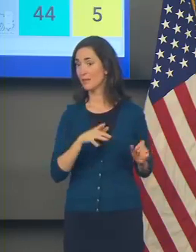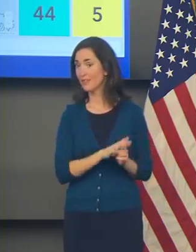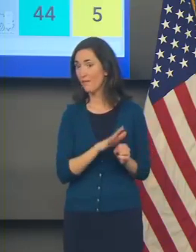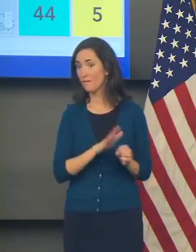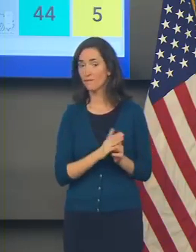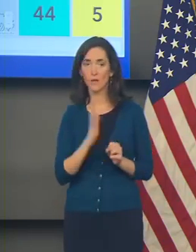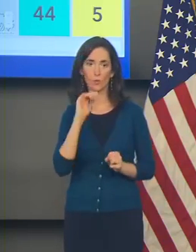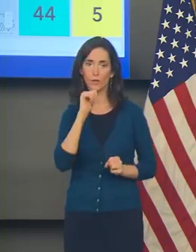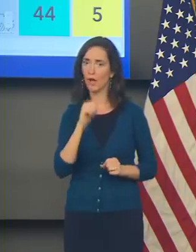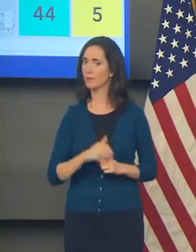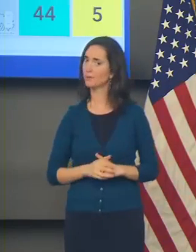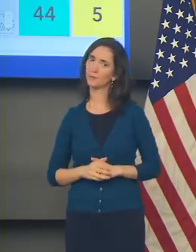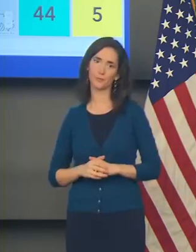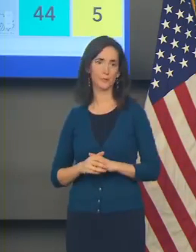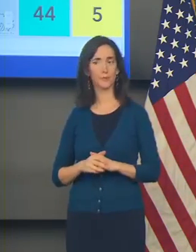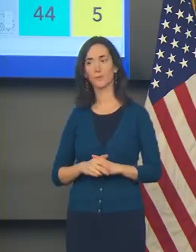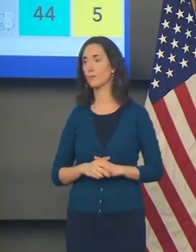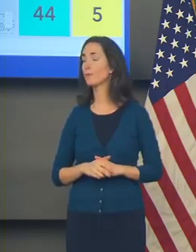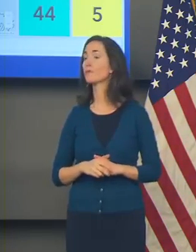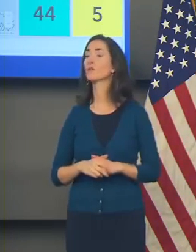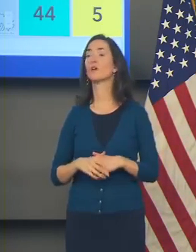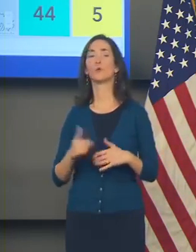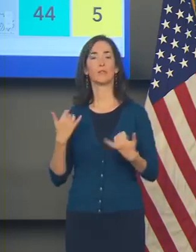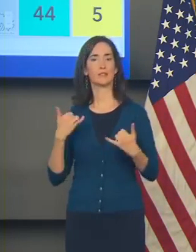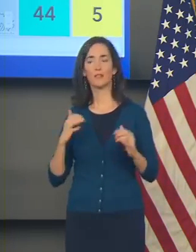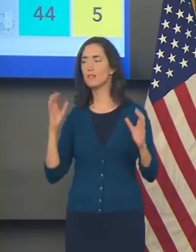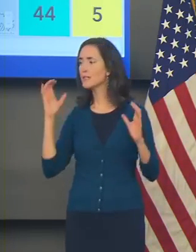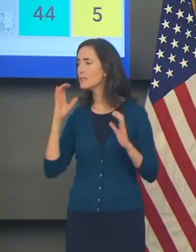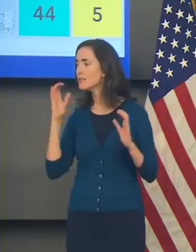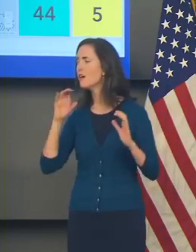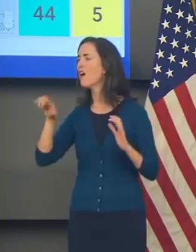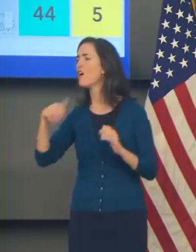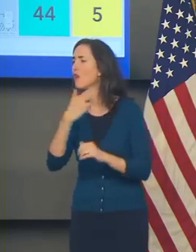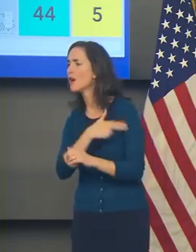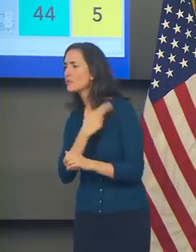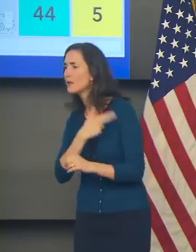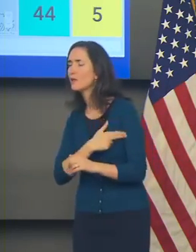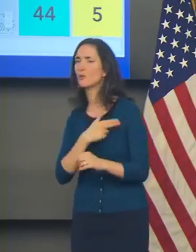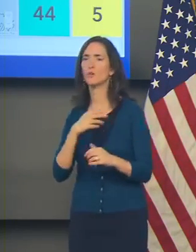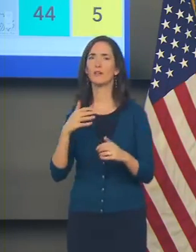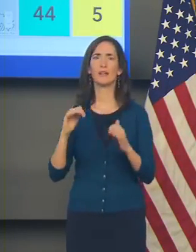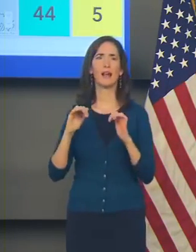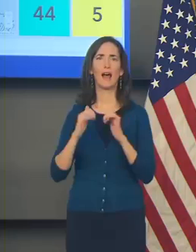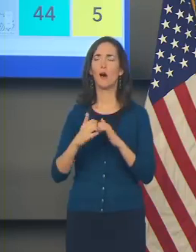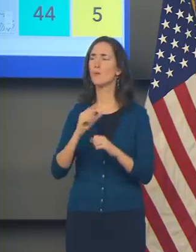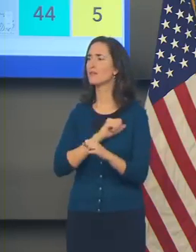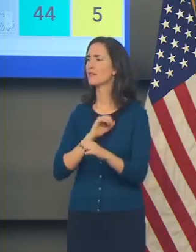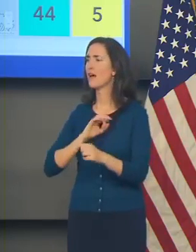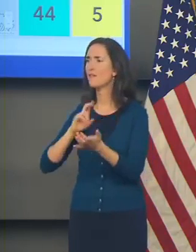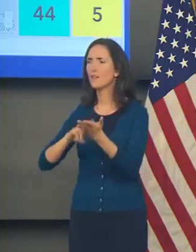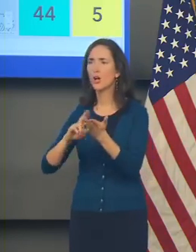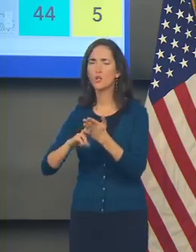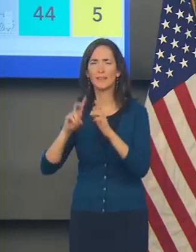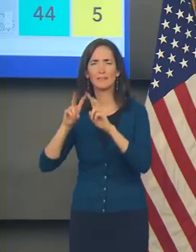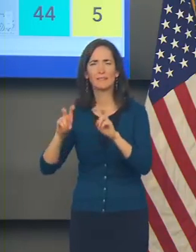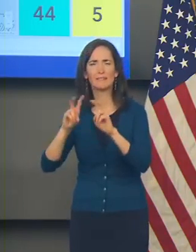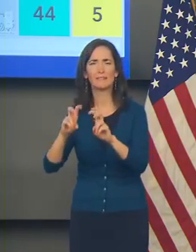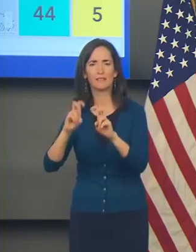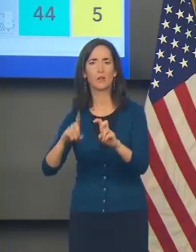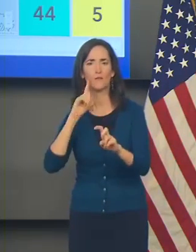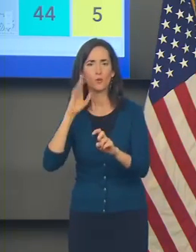enough. And we're going to continue to look at other hospitals and other staffing contracts as we move forward.